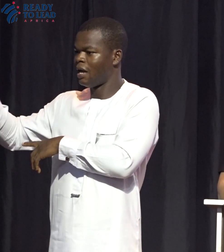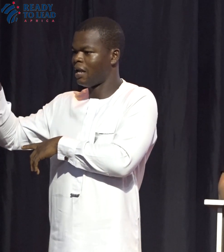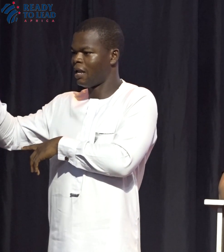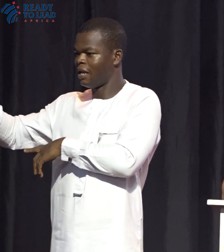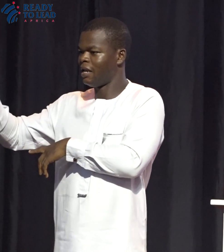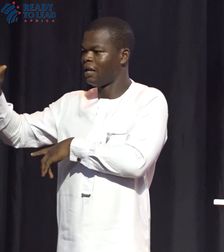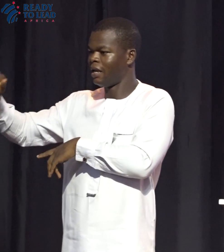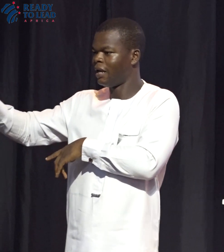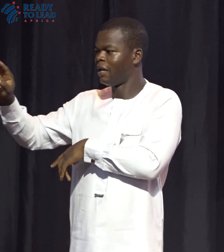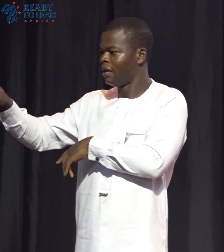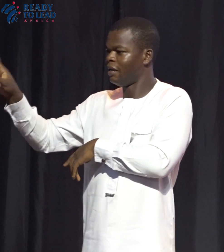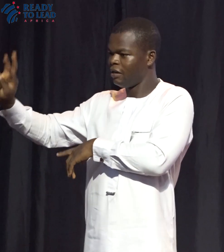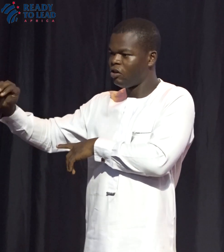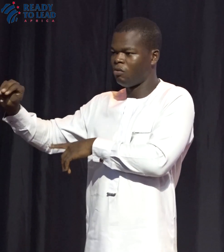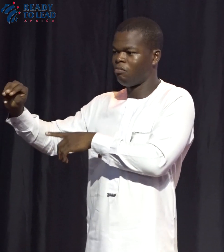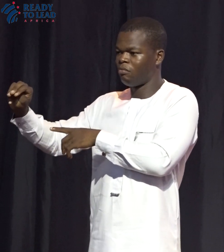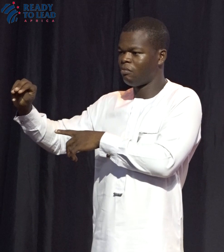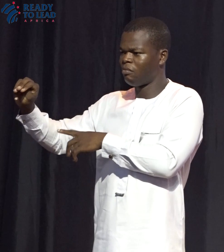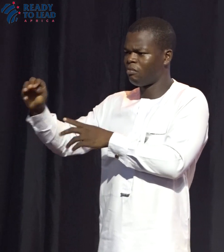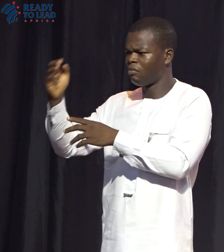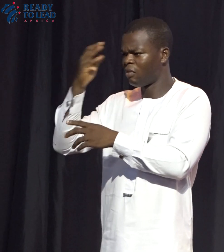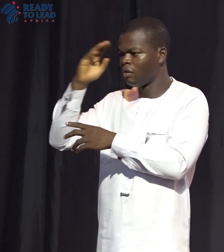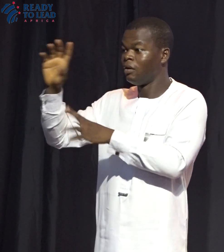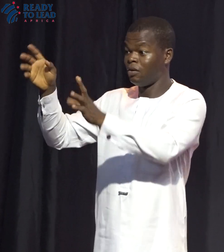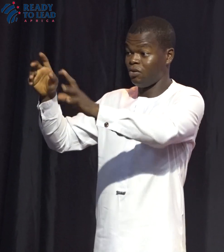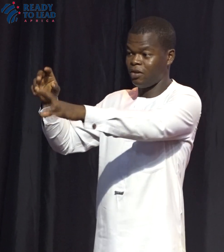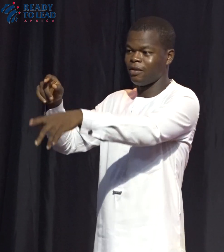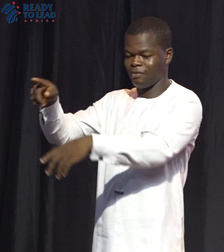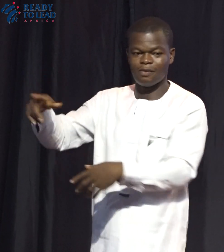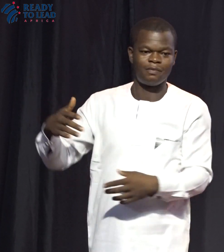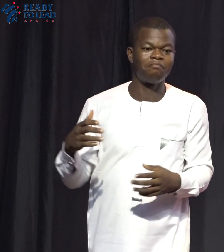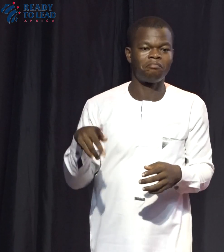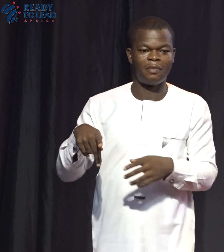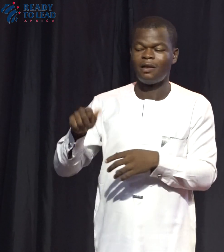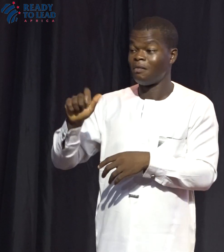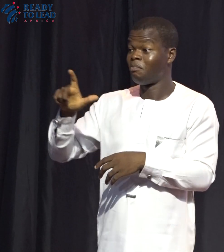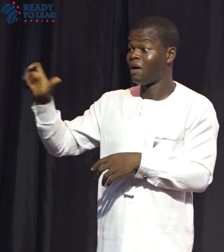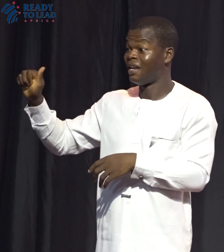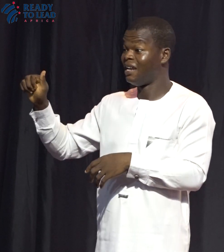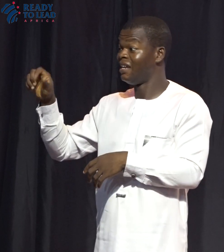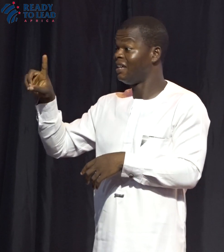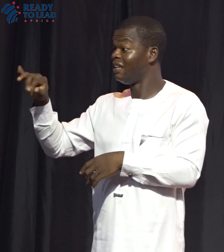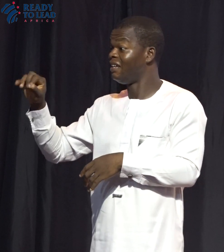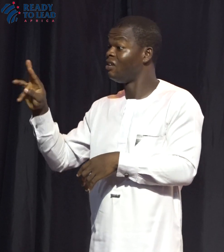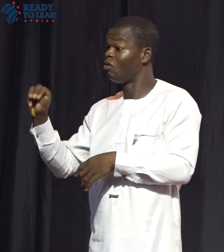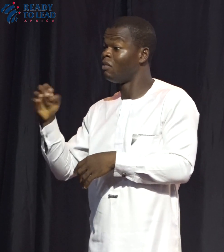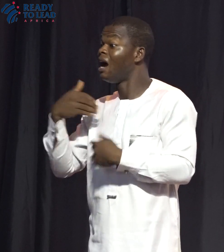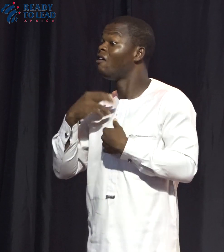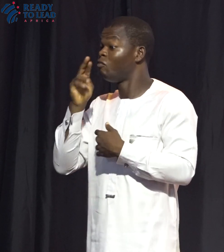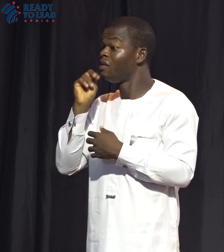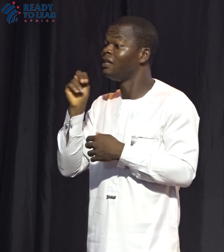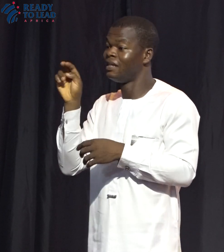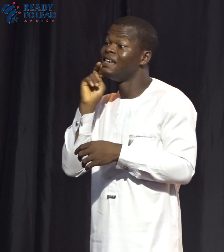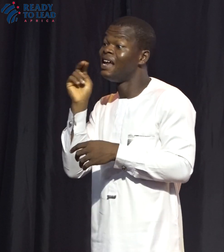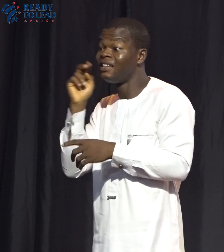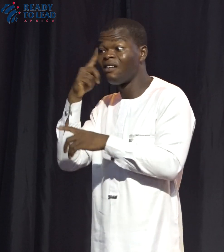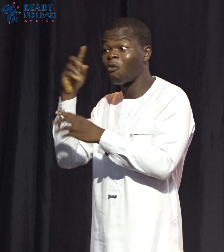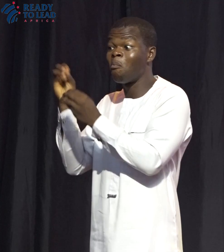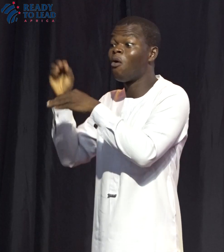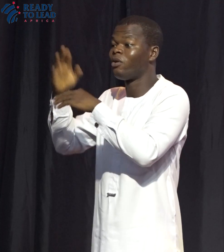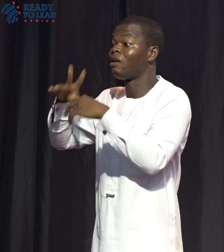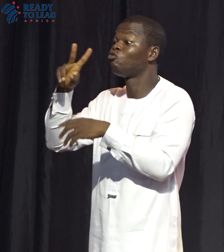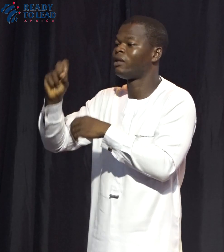Okay. At least there are some people that know Paligium. Paligium has been in Nigeria for over 20 years. And